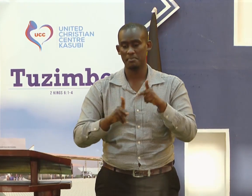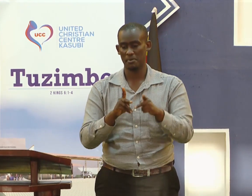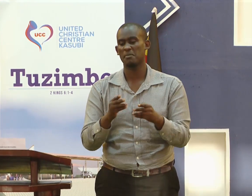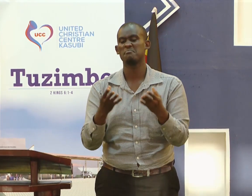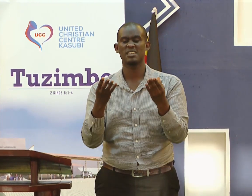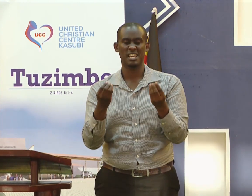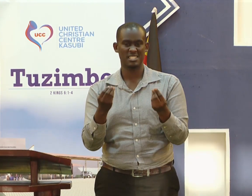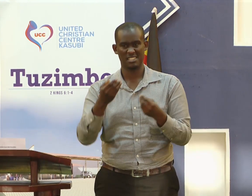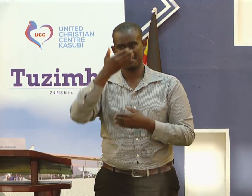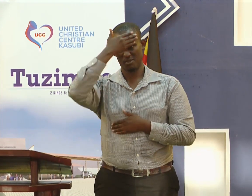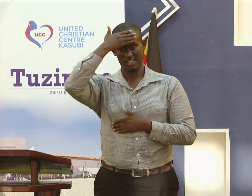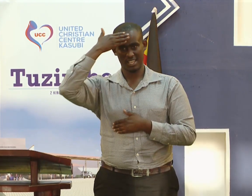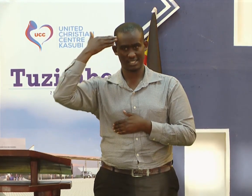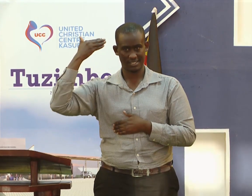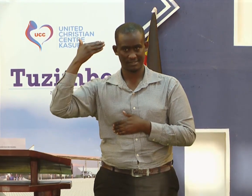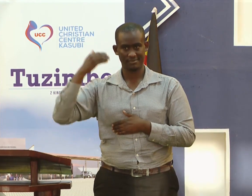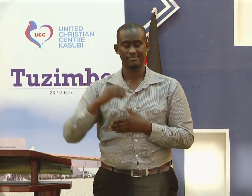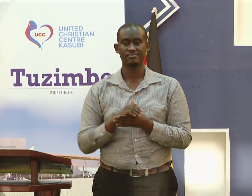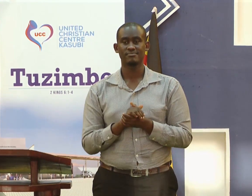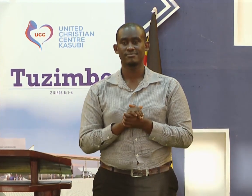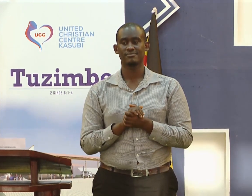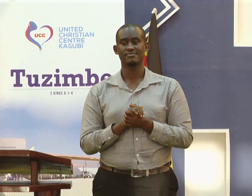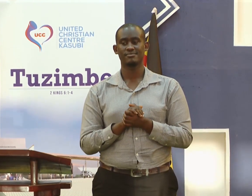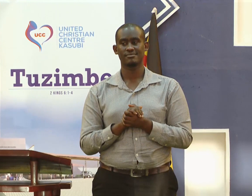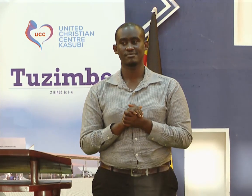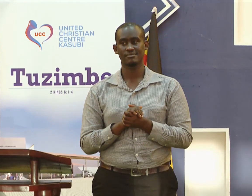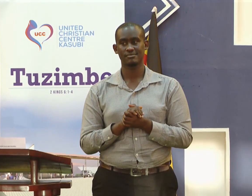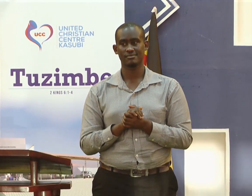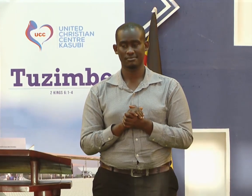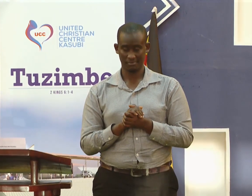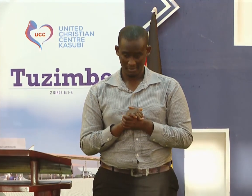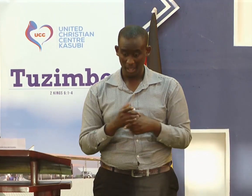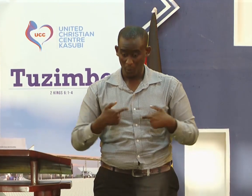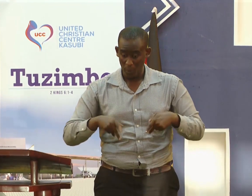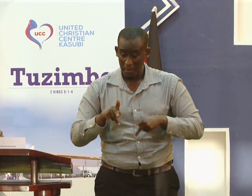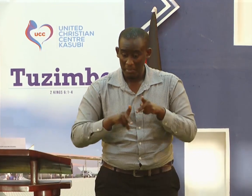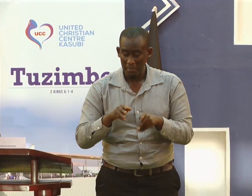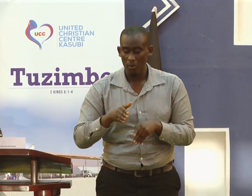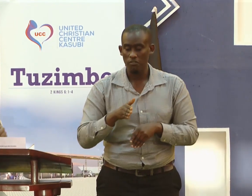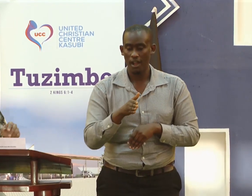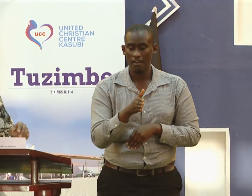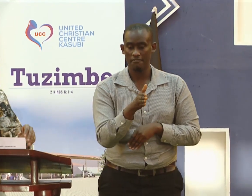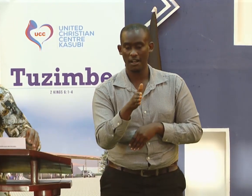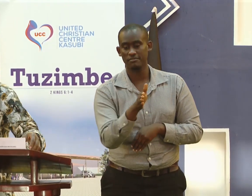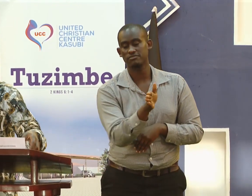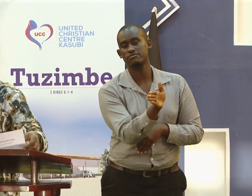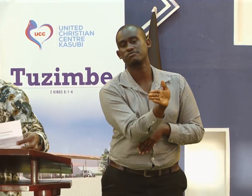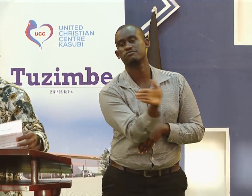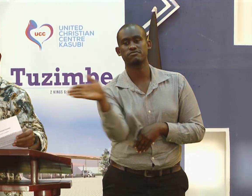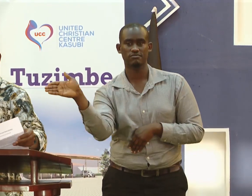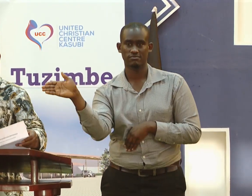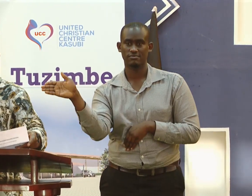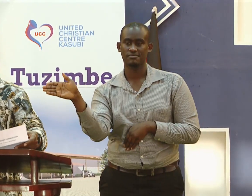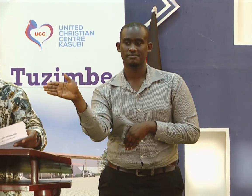as human beings, at times we forget, and we go off course.